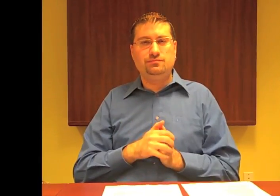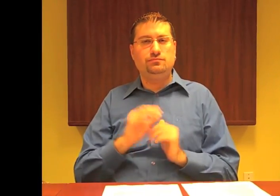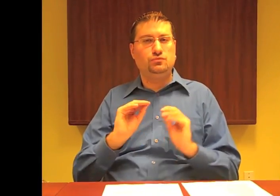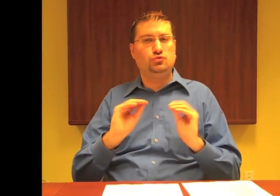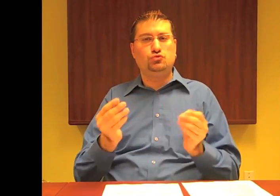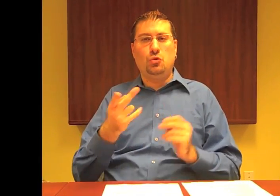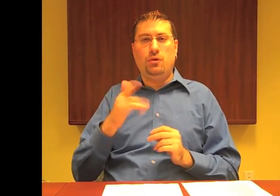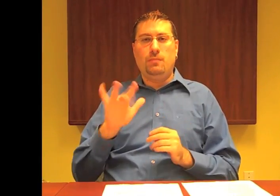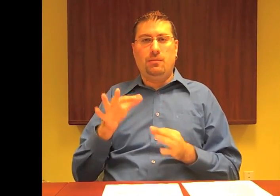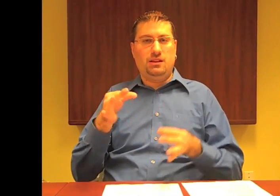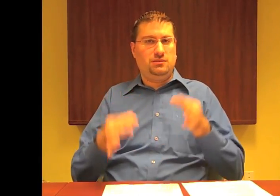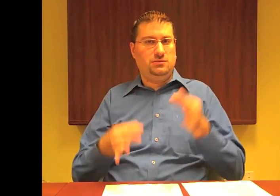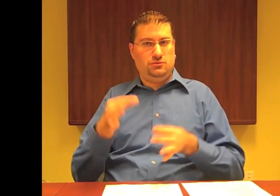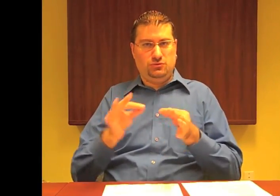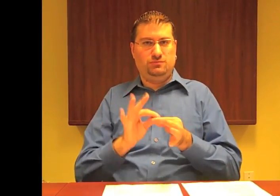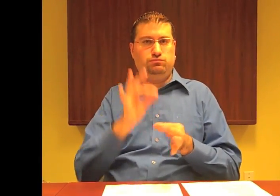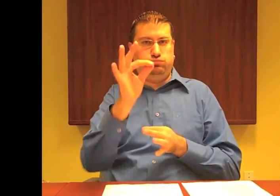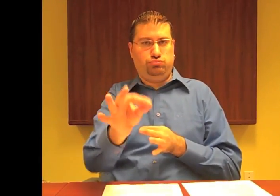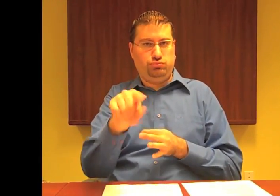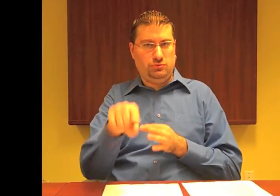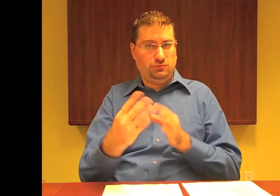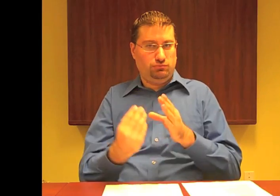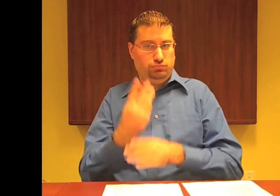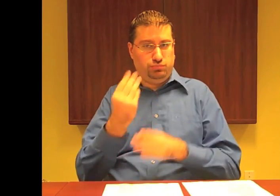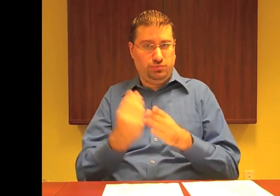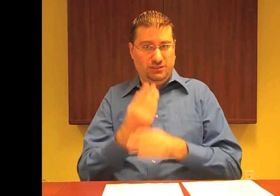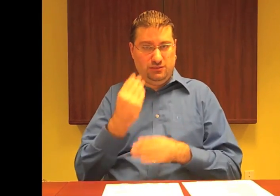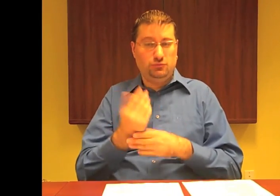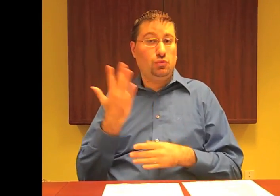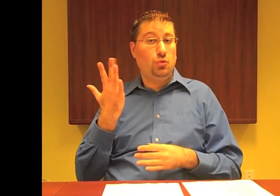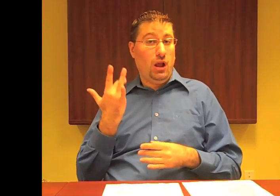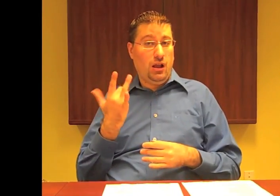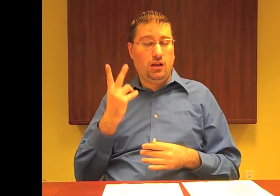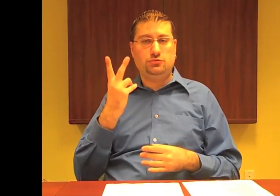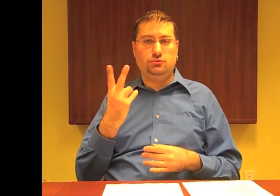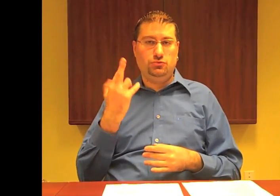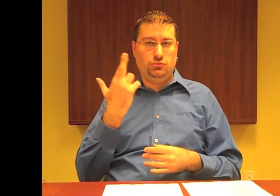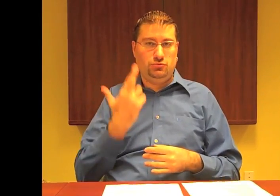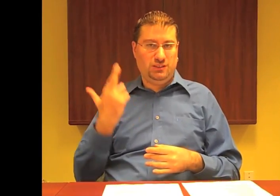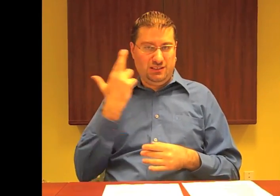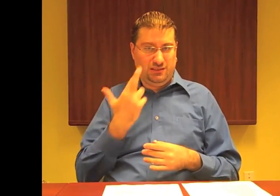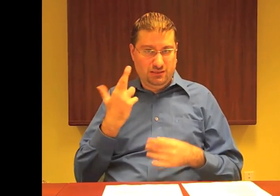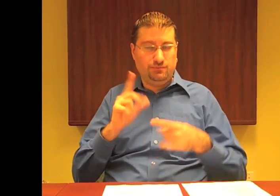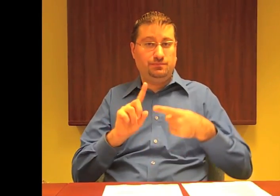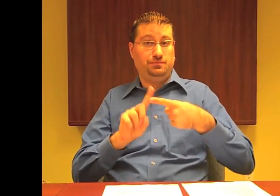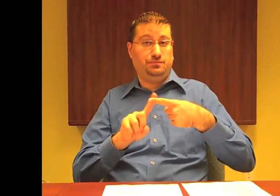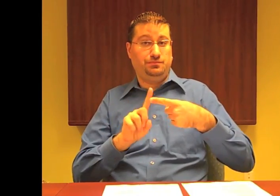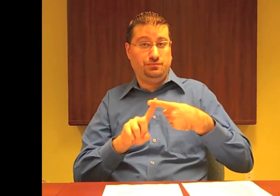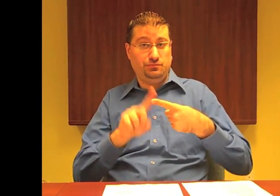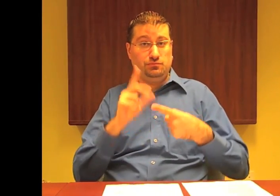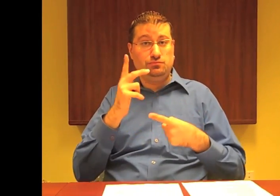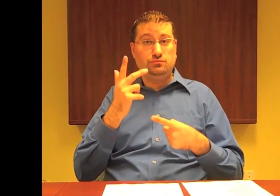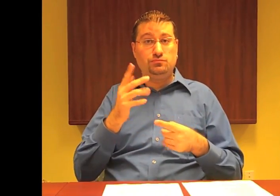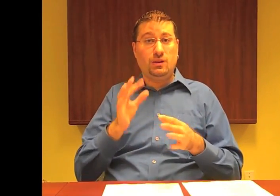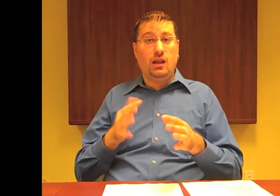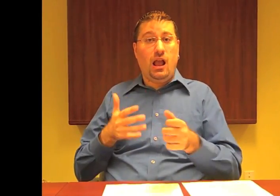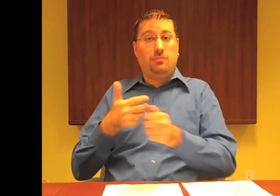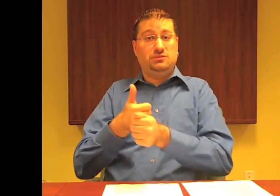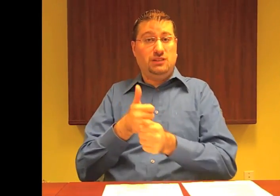Unfortunately, there will be no public hearing this spring, and the CRTC will not be able to make a decision for